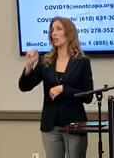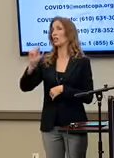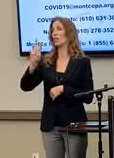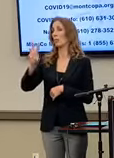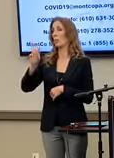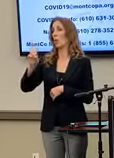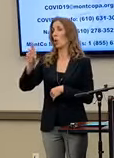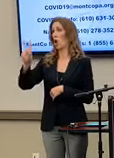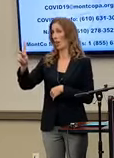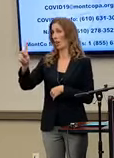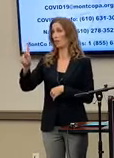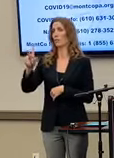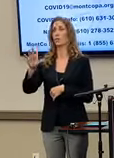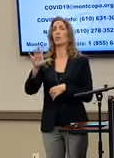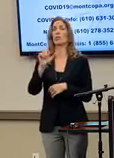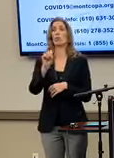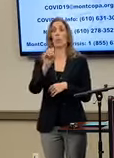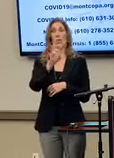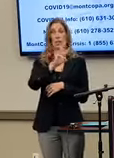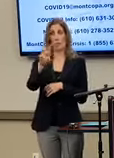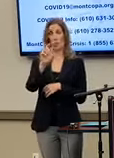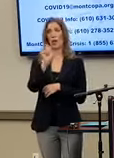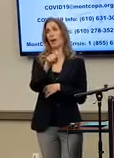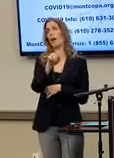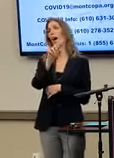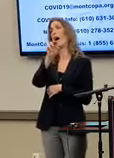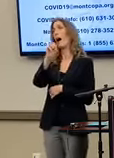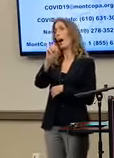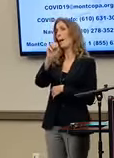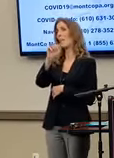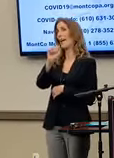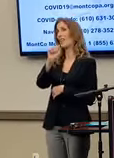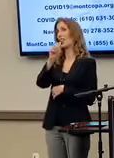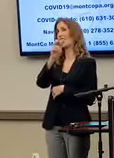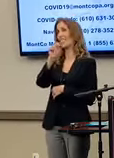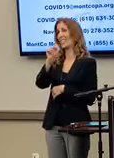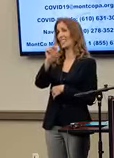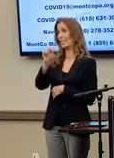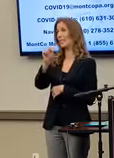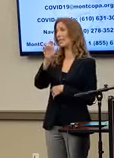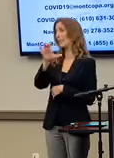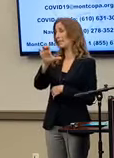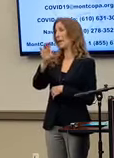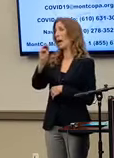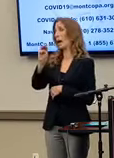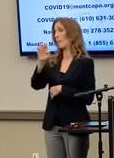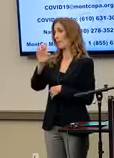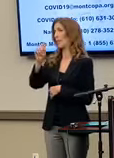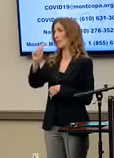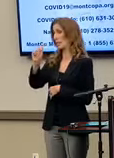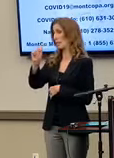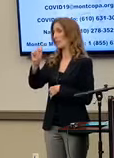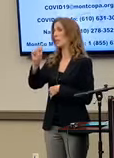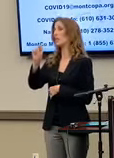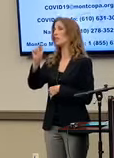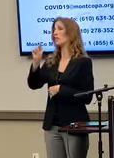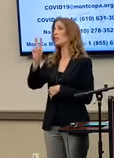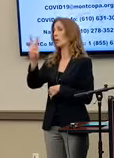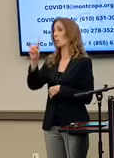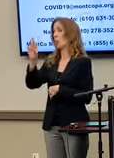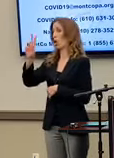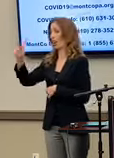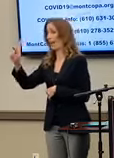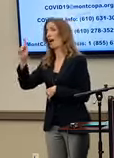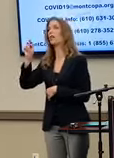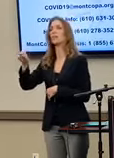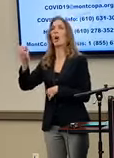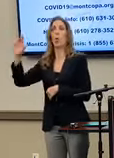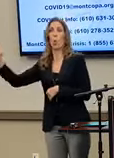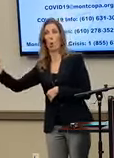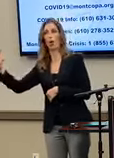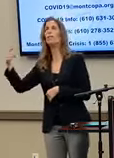.org